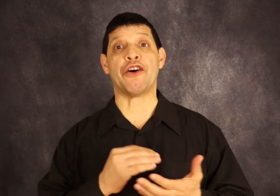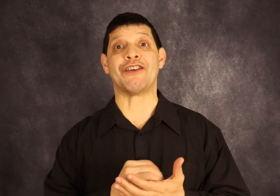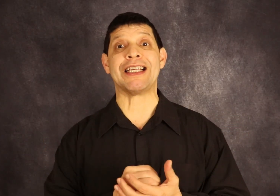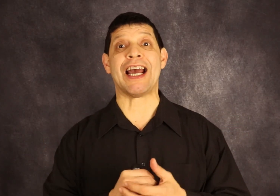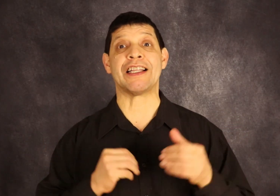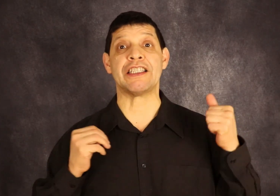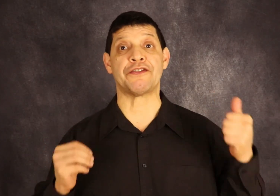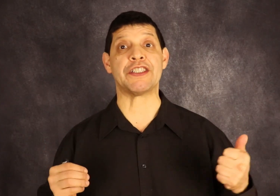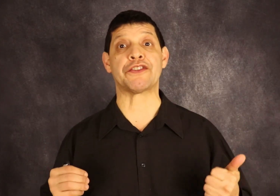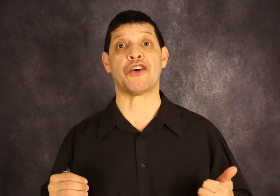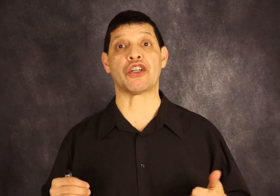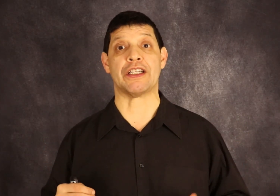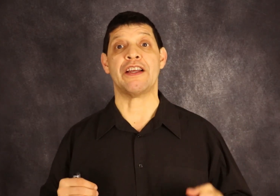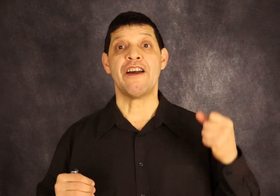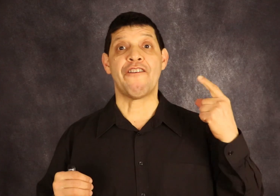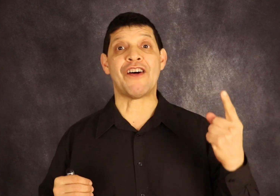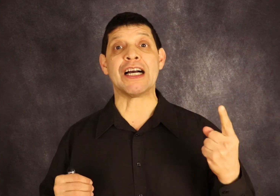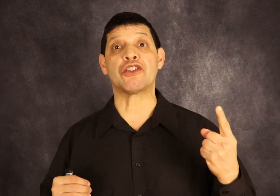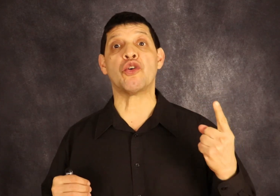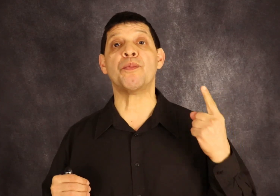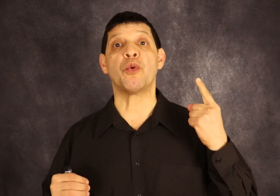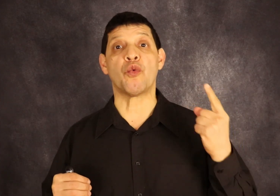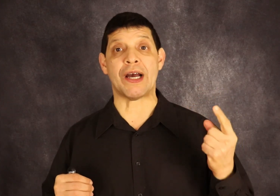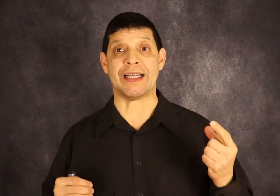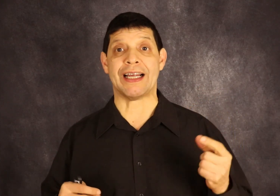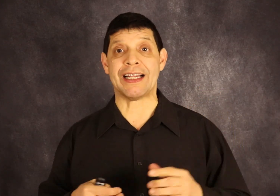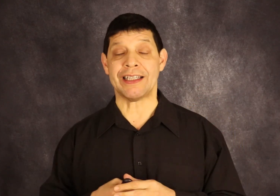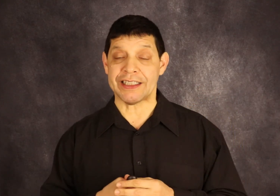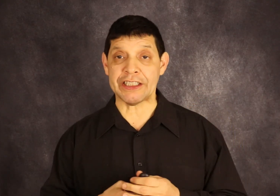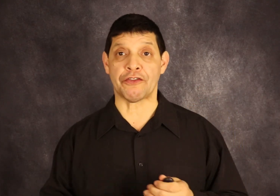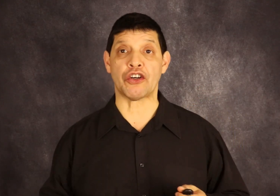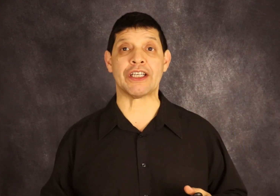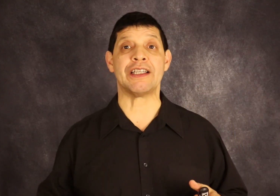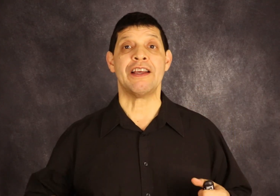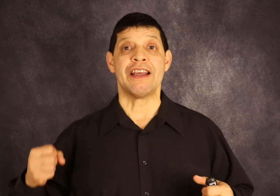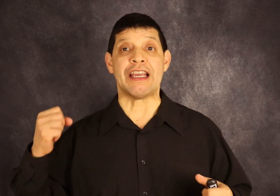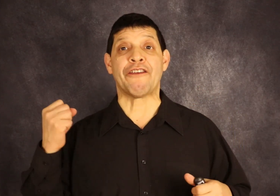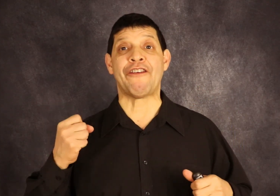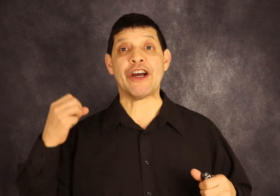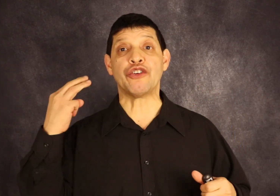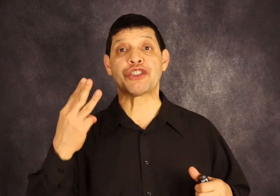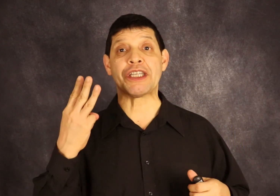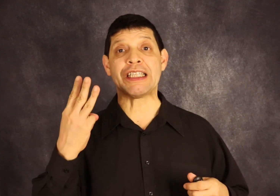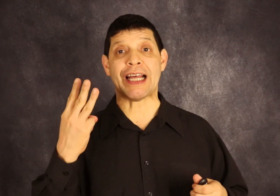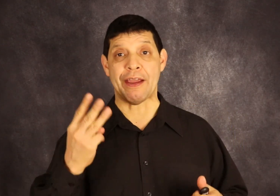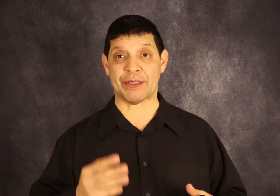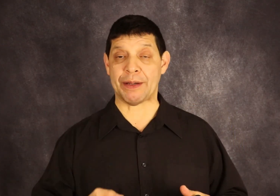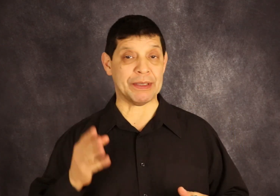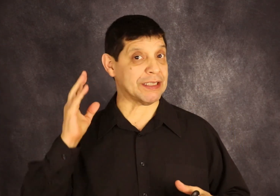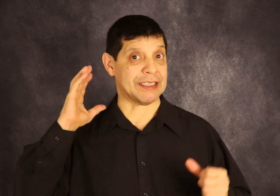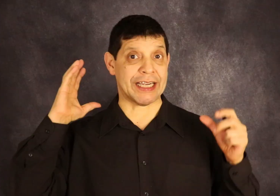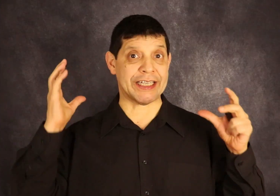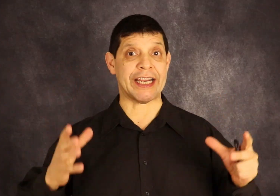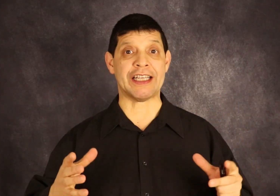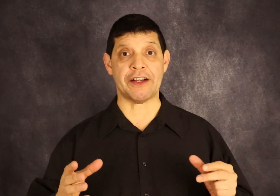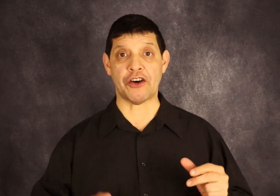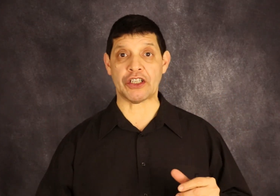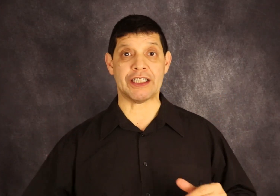already had his first rocket, Falcon 1. And this rocket, it fell three times. That means they created the rocket,